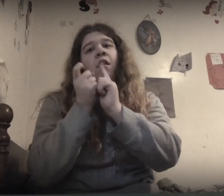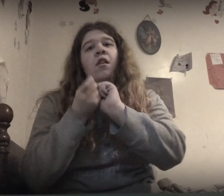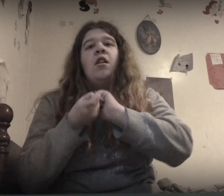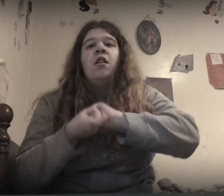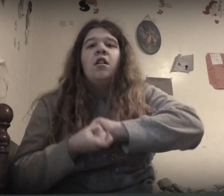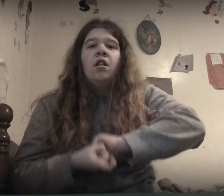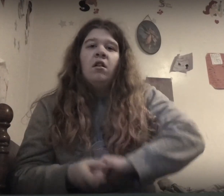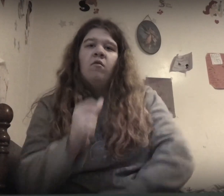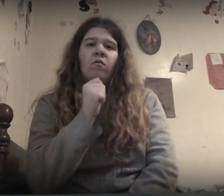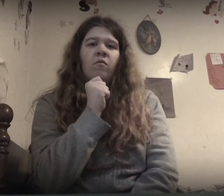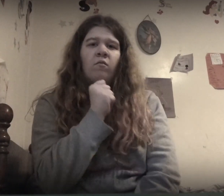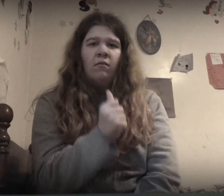Don't you?